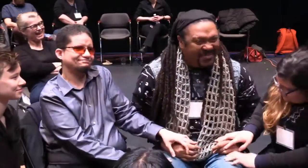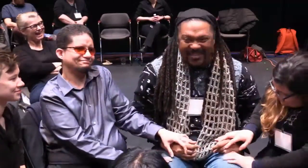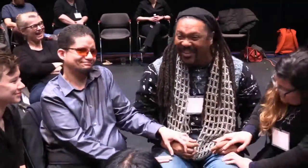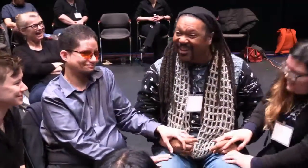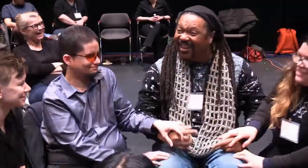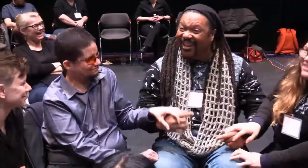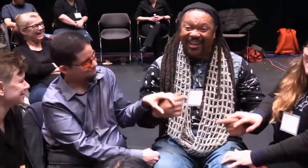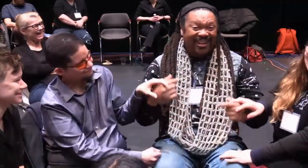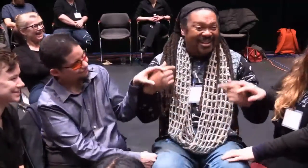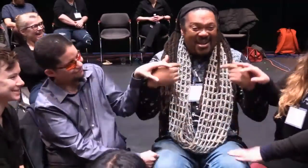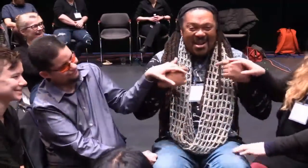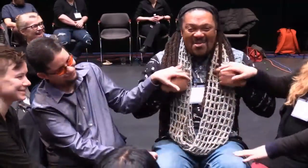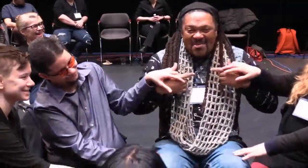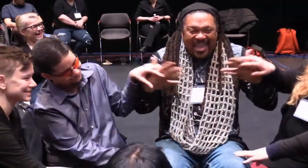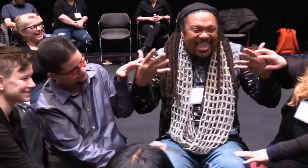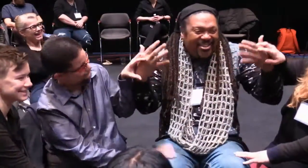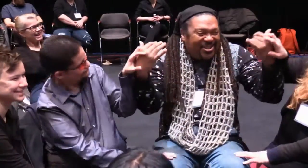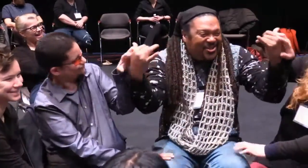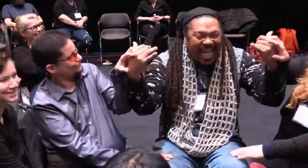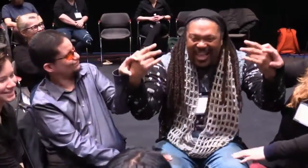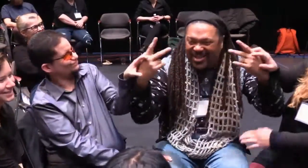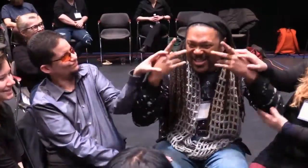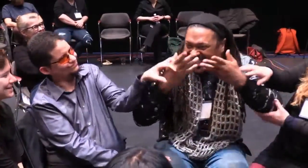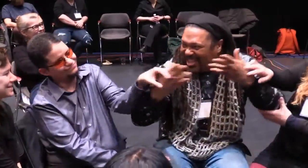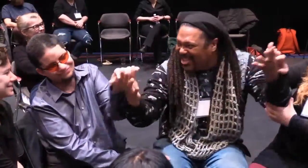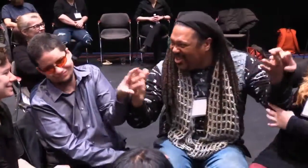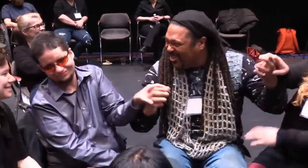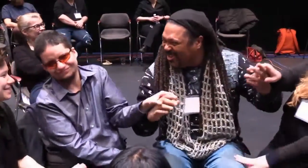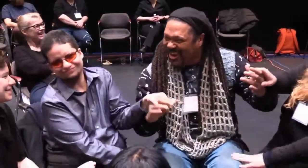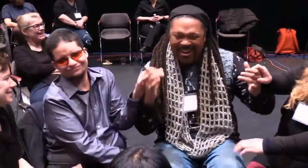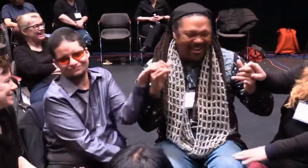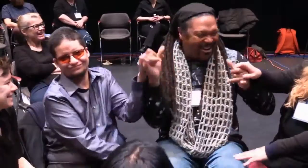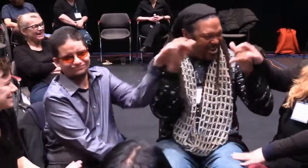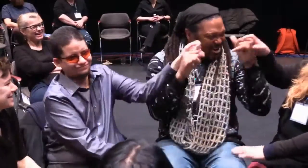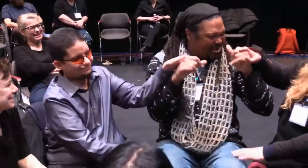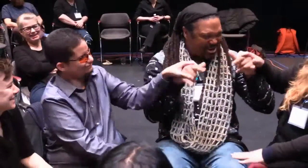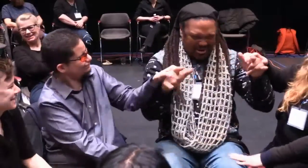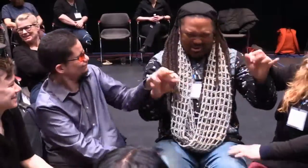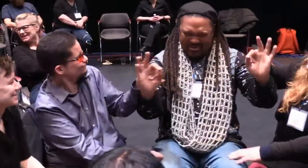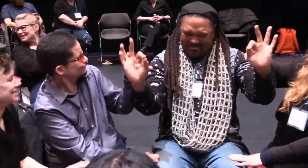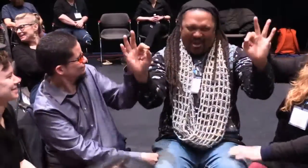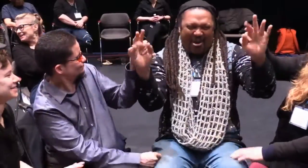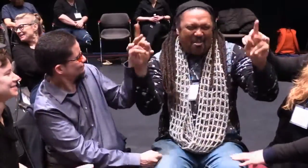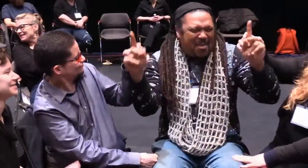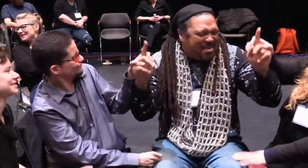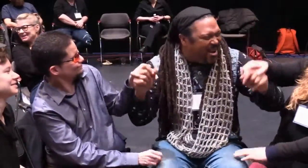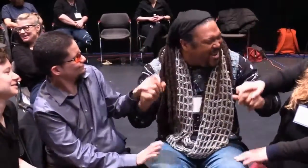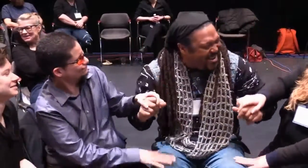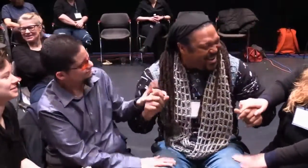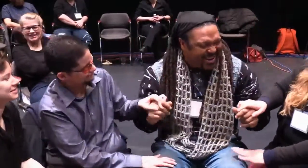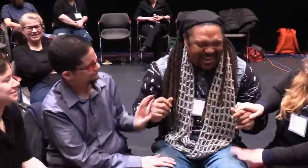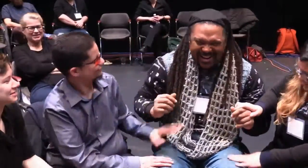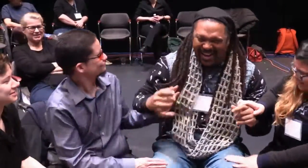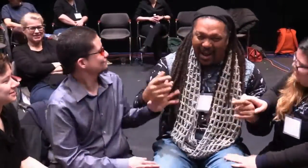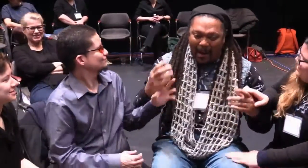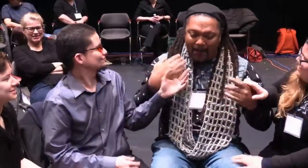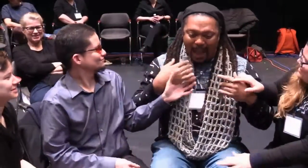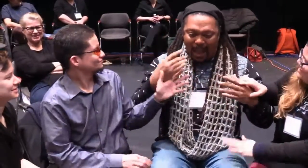my black deafness, I say to you, my people, what's up? It's good to see you. Thank you for welcoming me in this